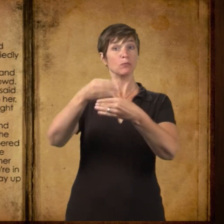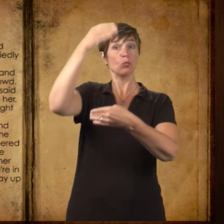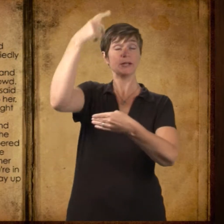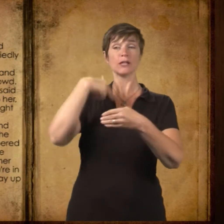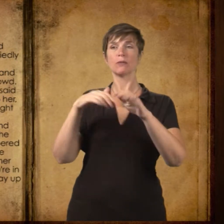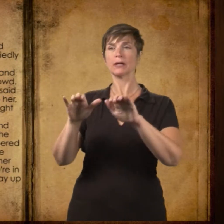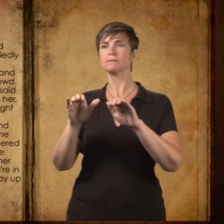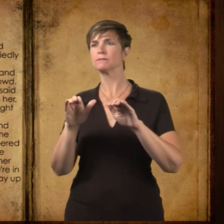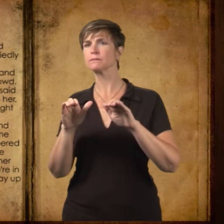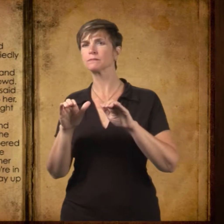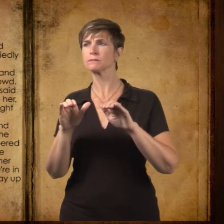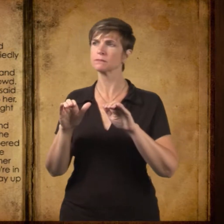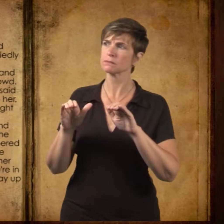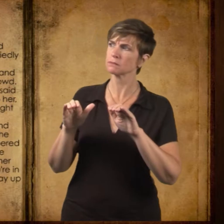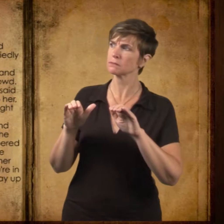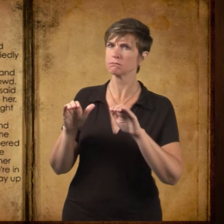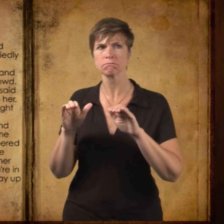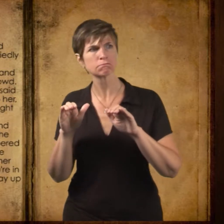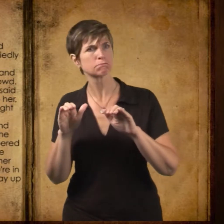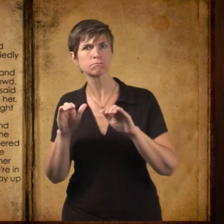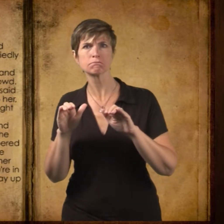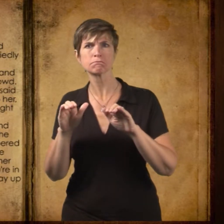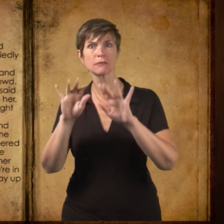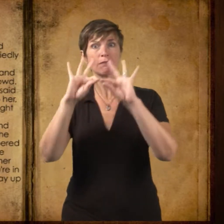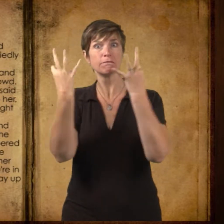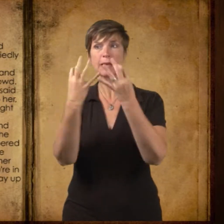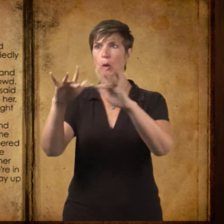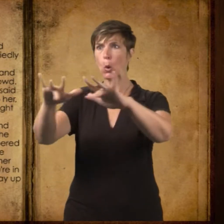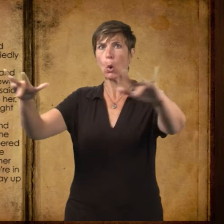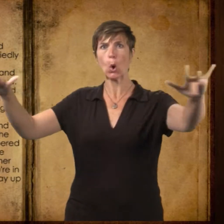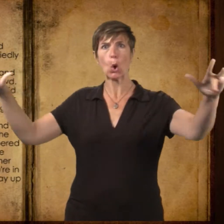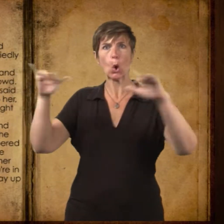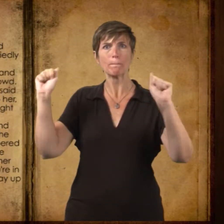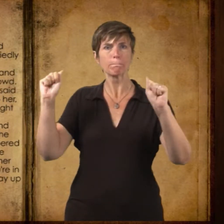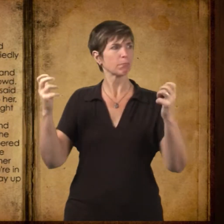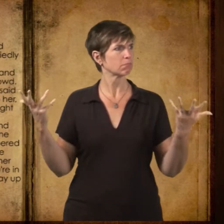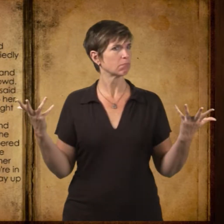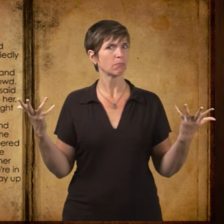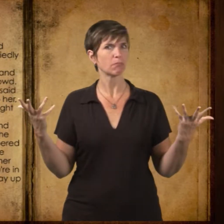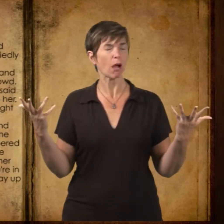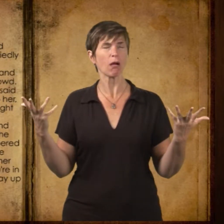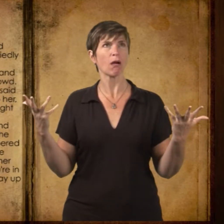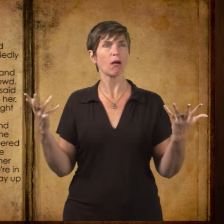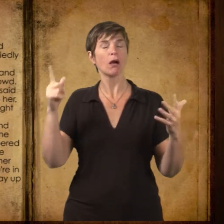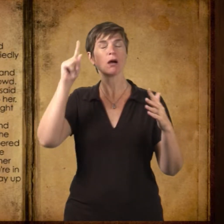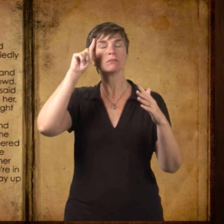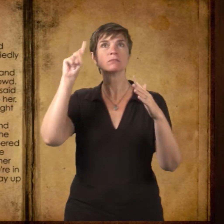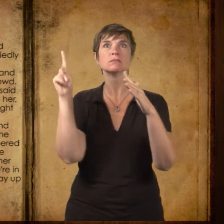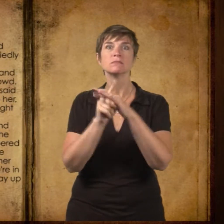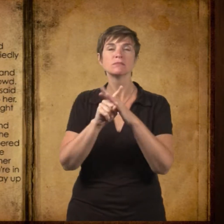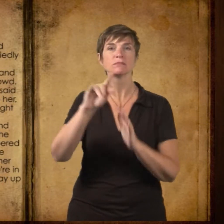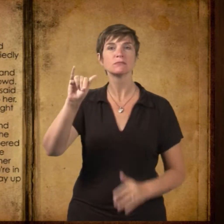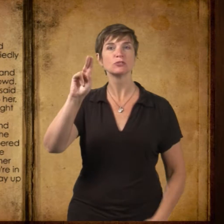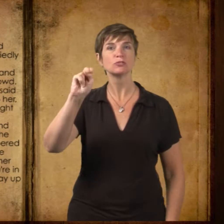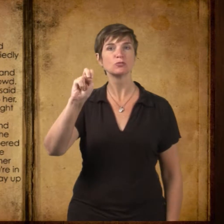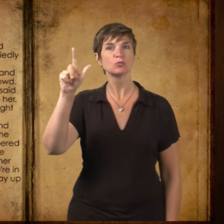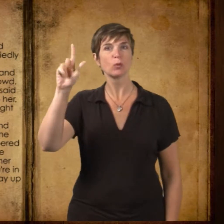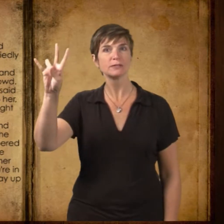went on, and then I looked out the window and the kids were gone. And then I remembered it was the 27th